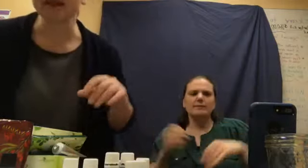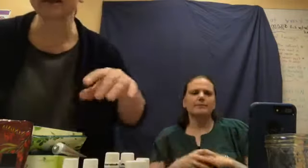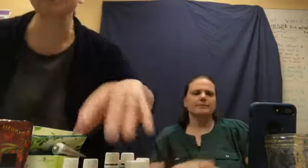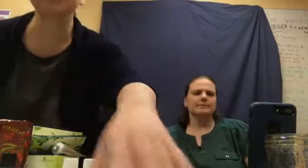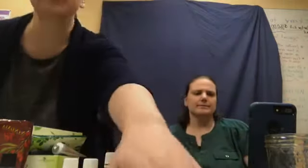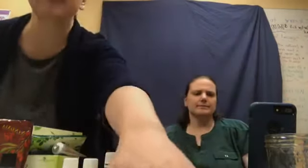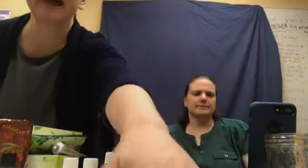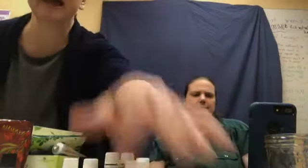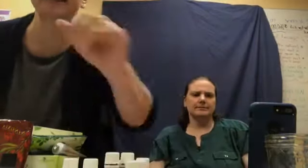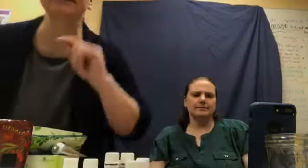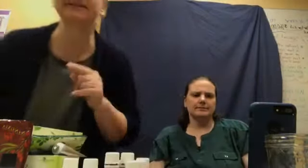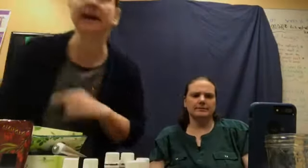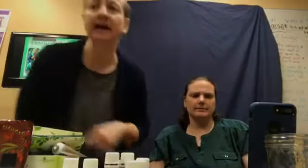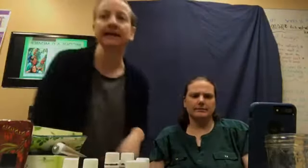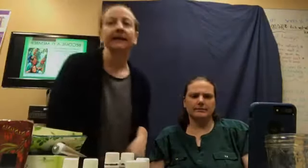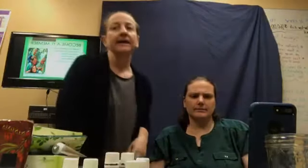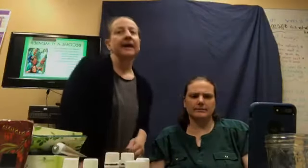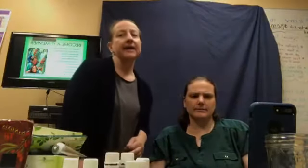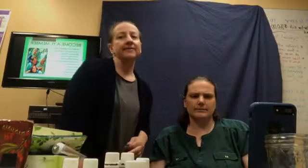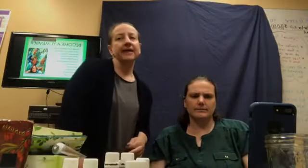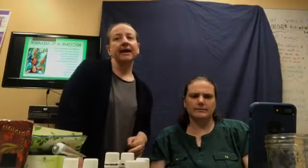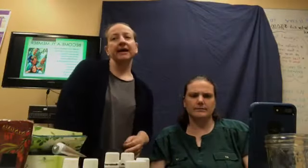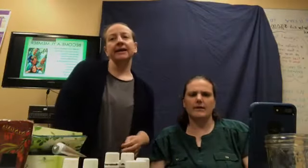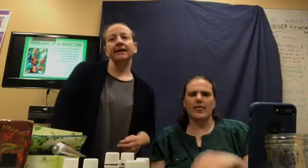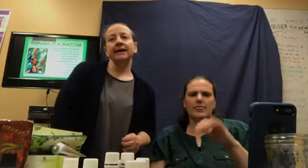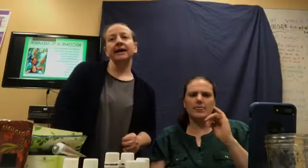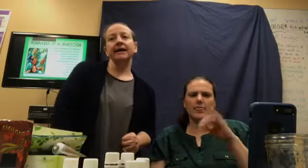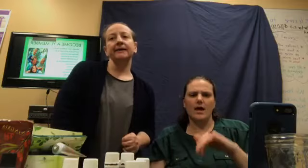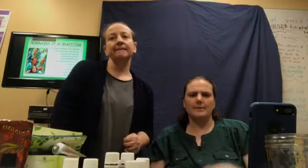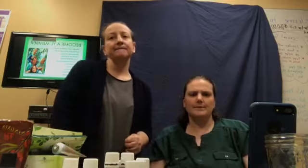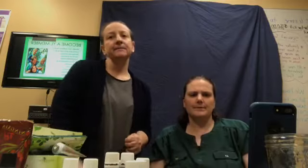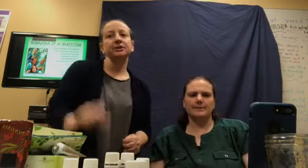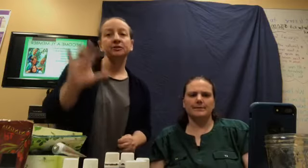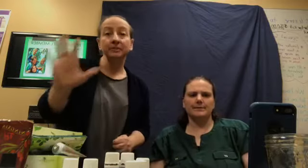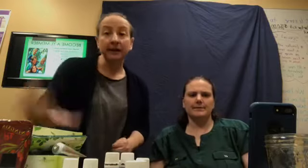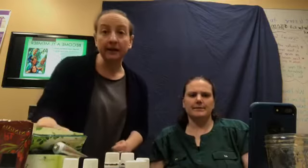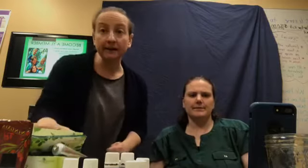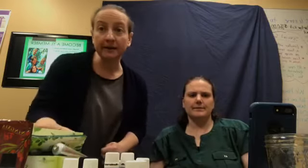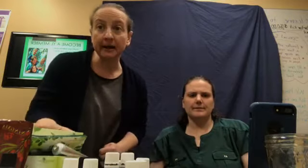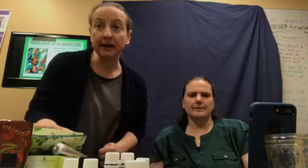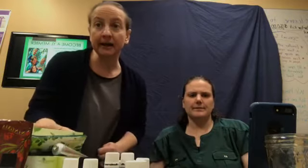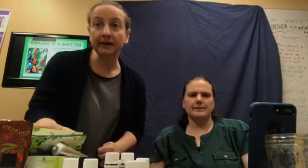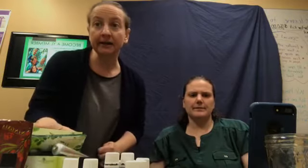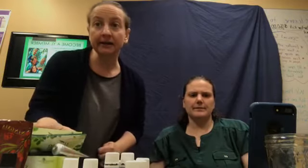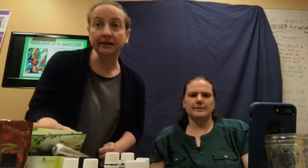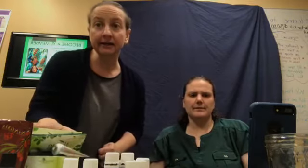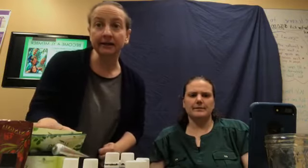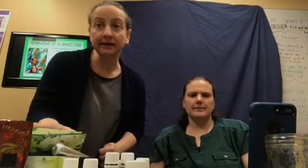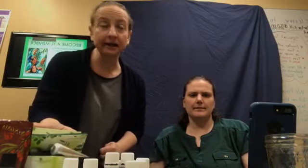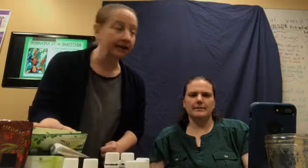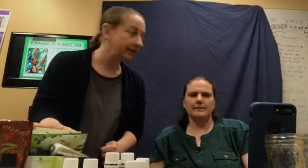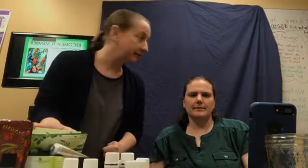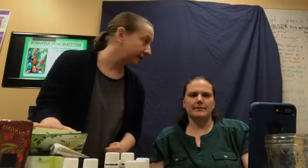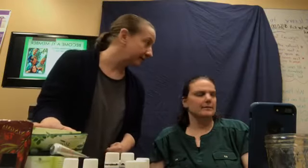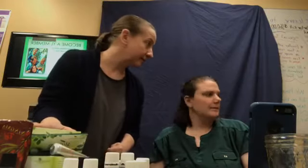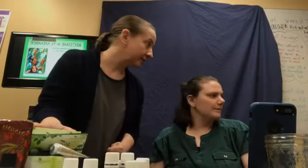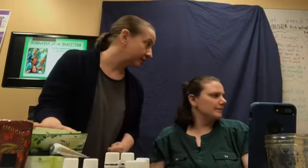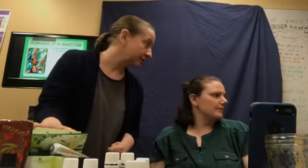So, that is that. And, then, so, to become, yeah, wait, do we have a question?